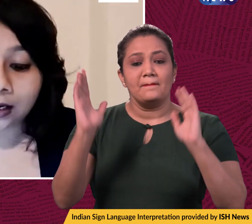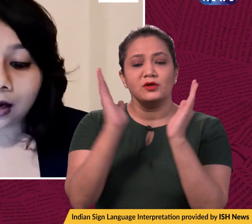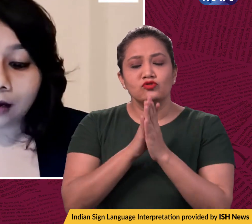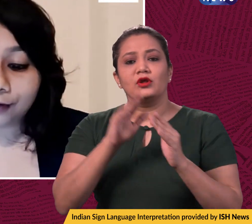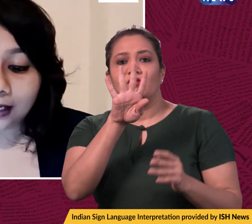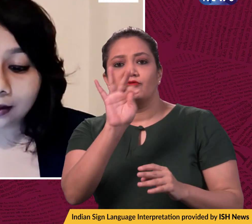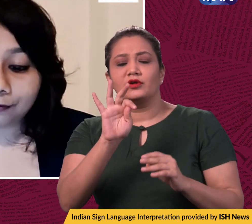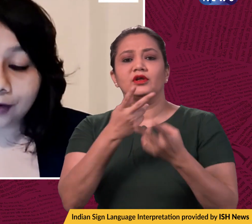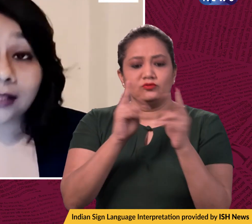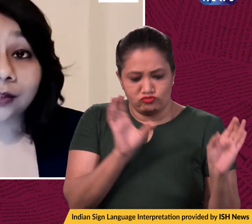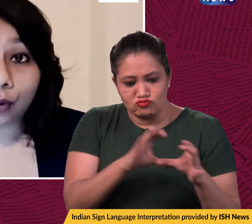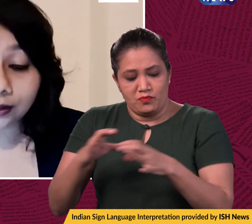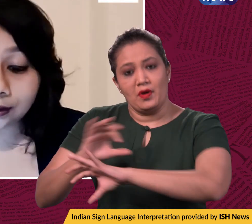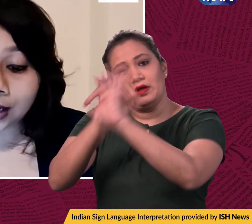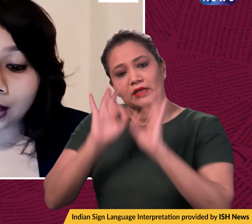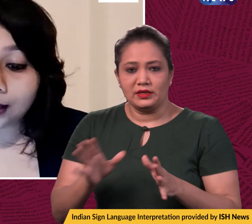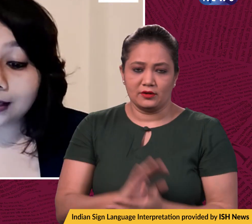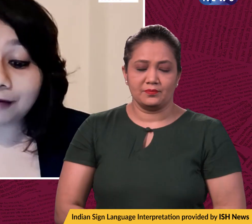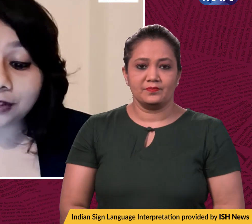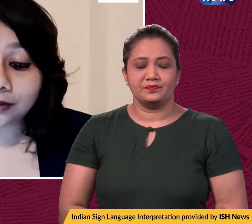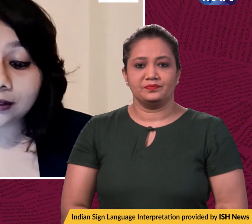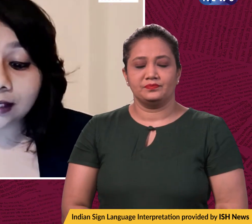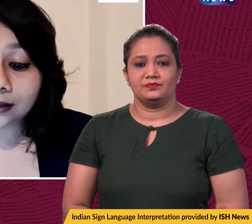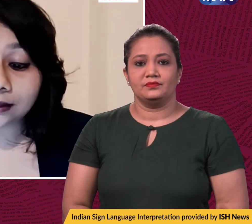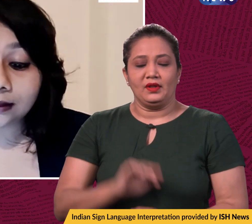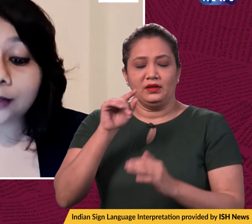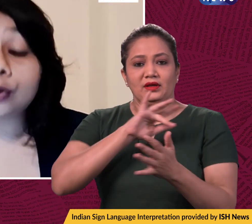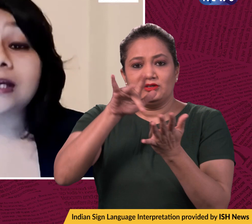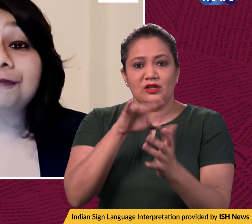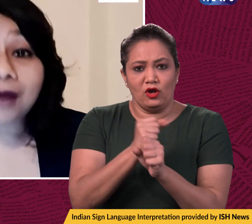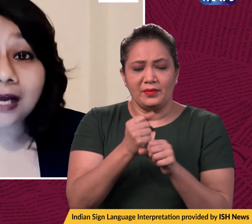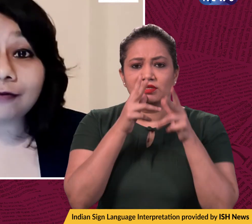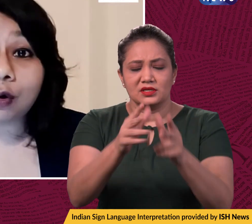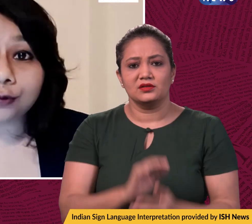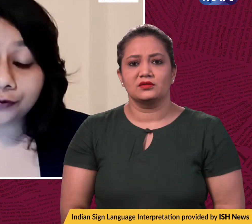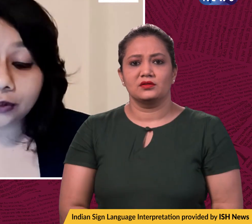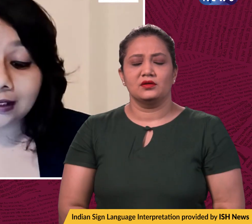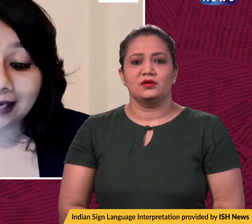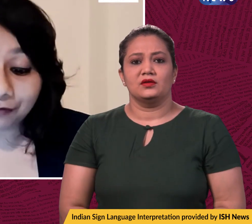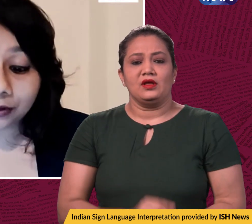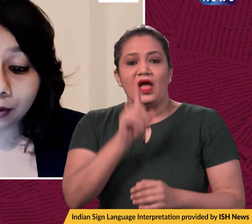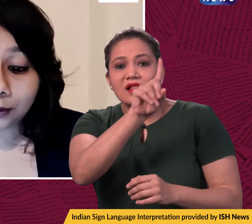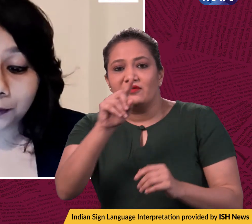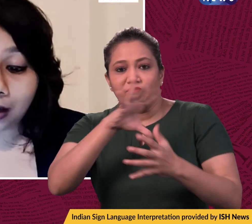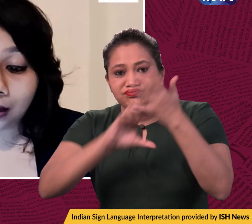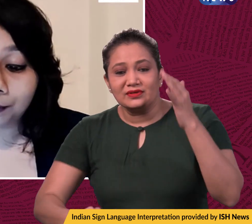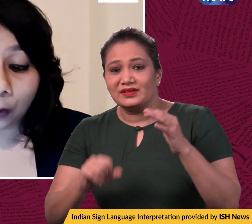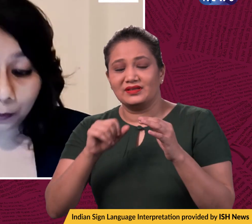flying squads. In an affidavit, the Centre said that only five out of the eleven thermal power